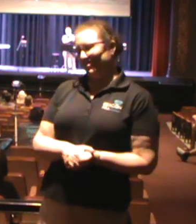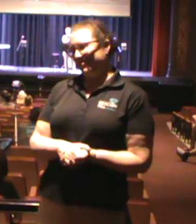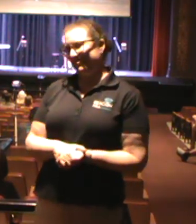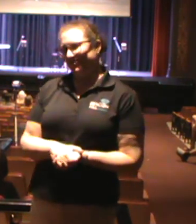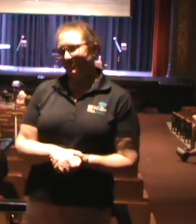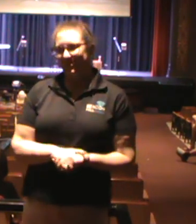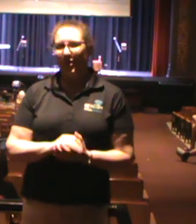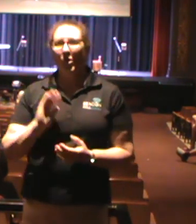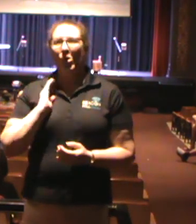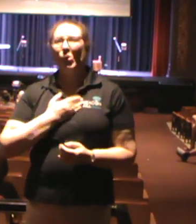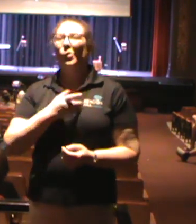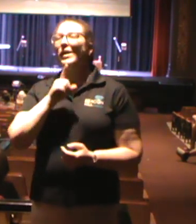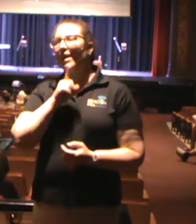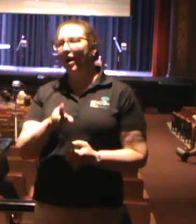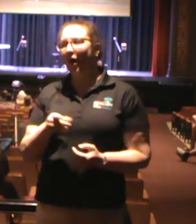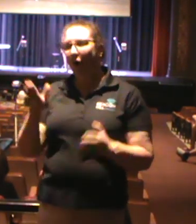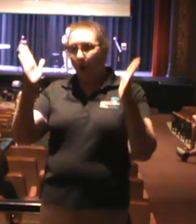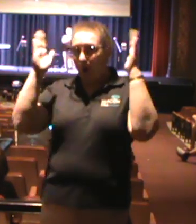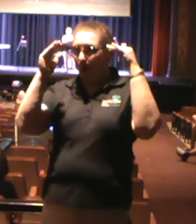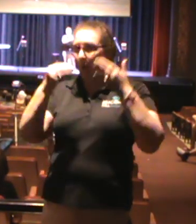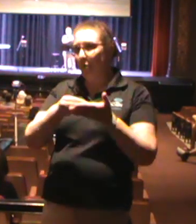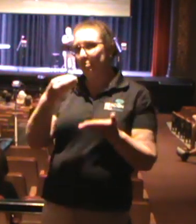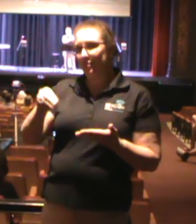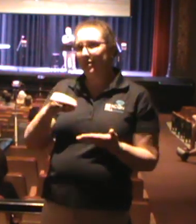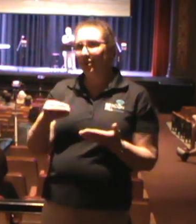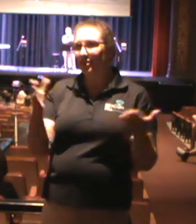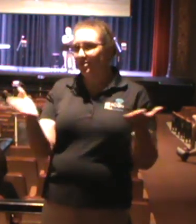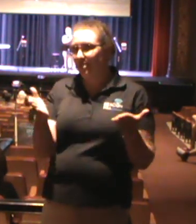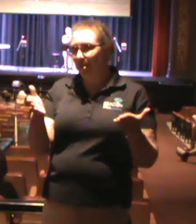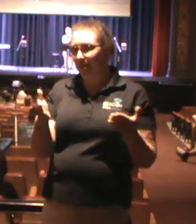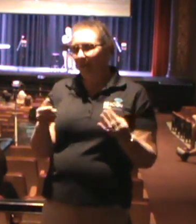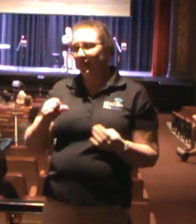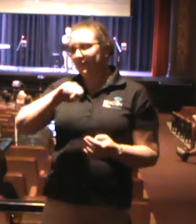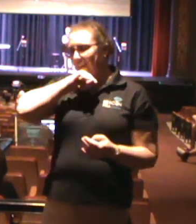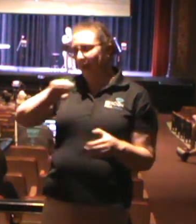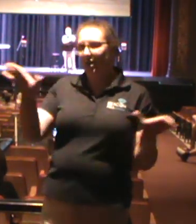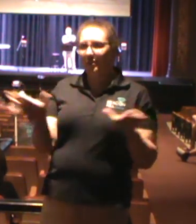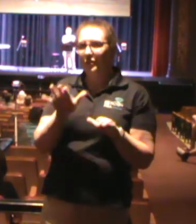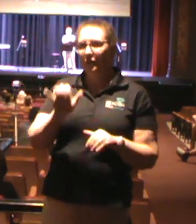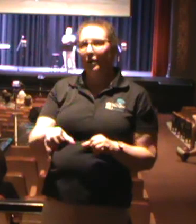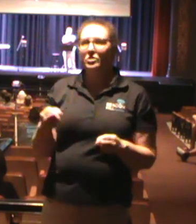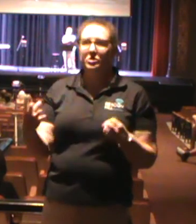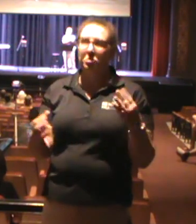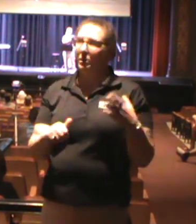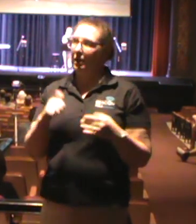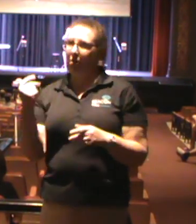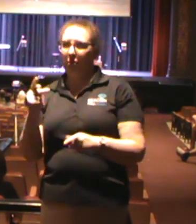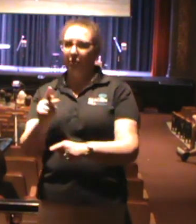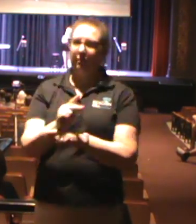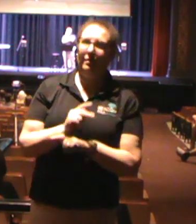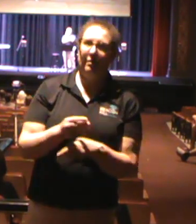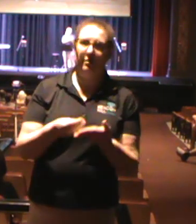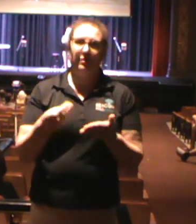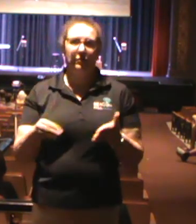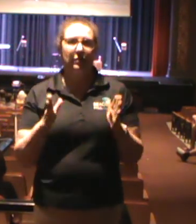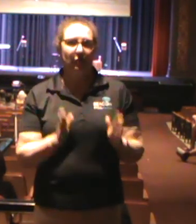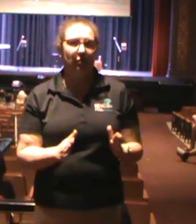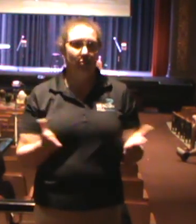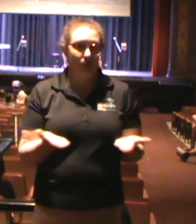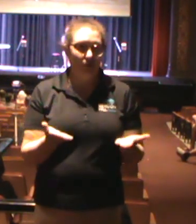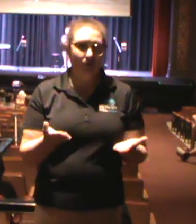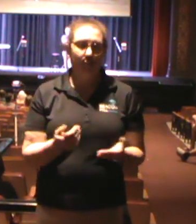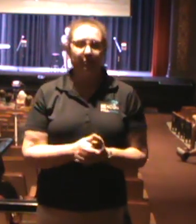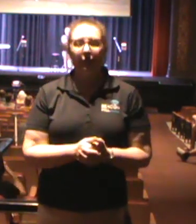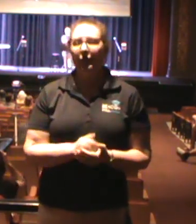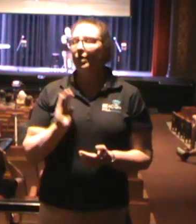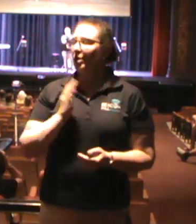We are Hope Dealers here. And I love doing that because there so many other dealers here in the well, but I have a good news for you. And we're not the